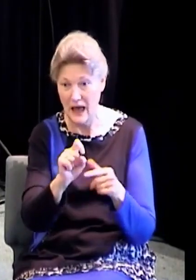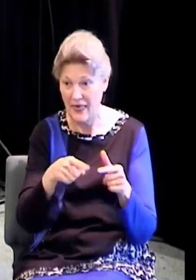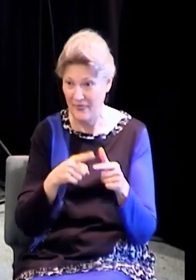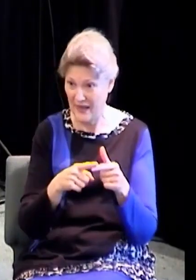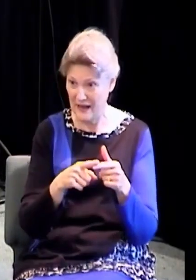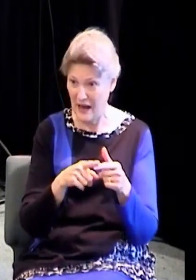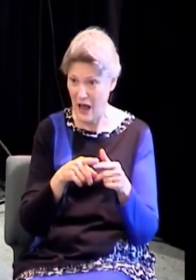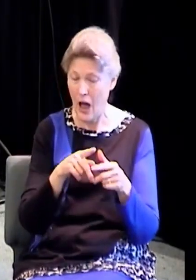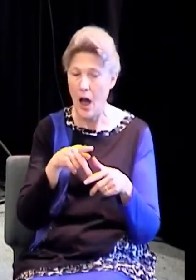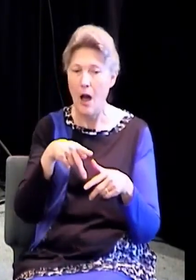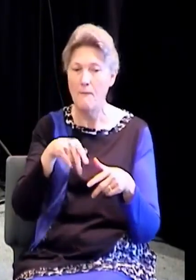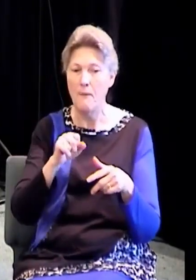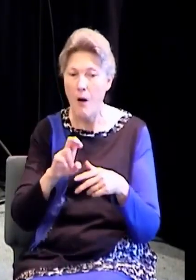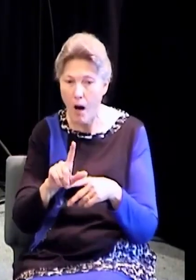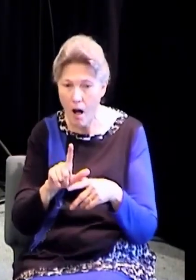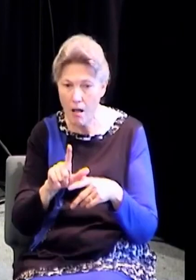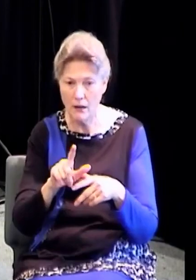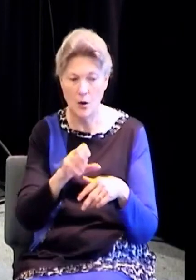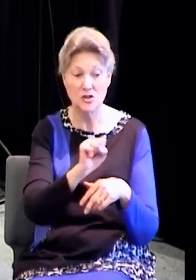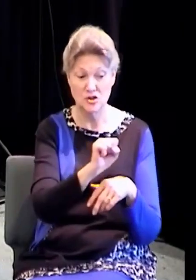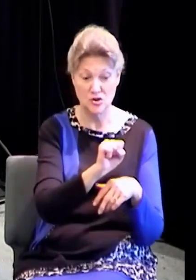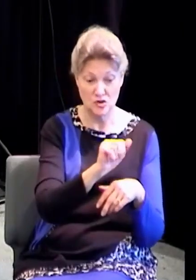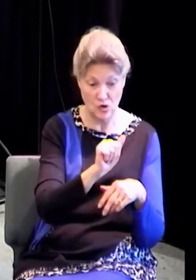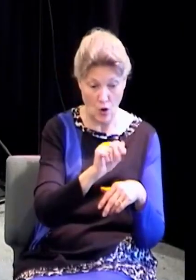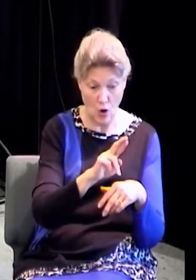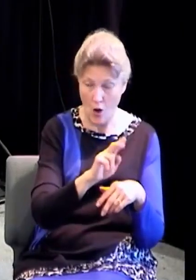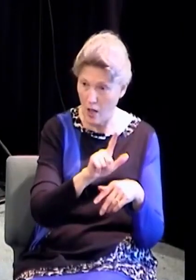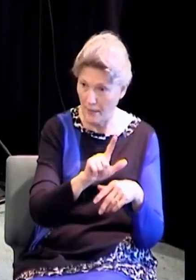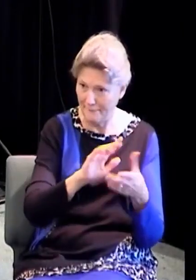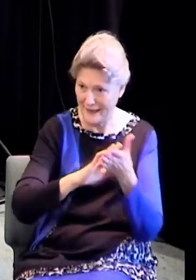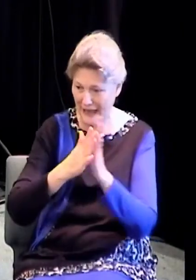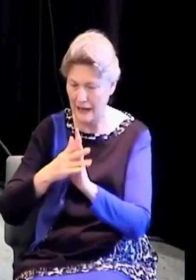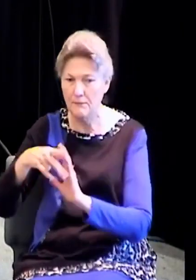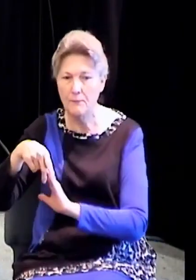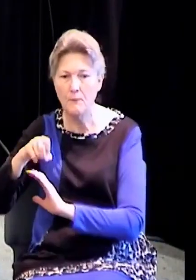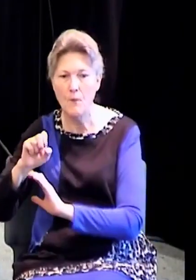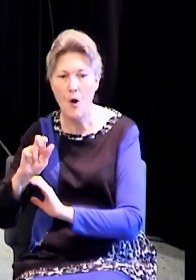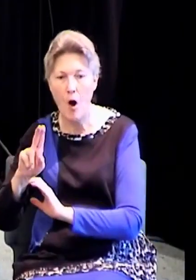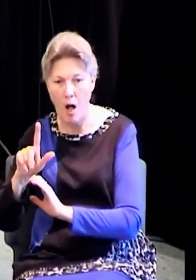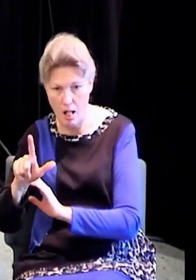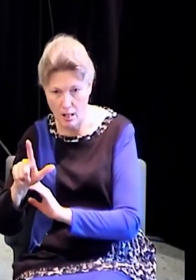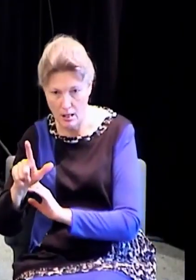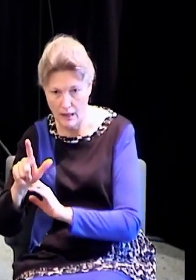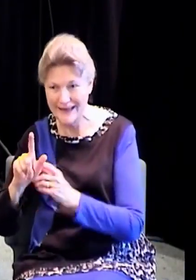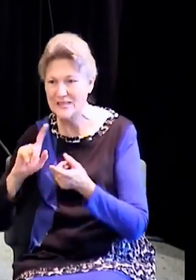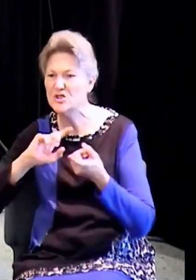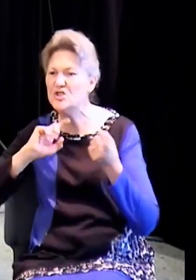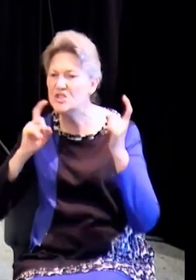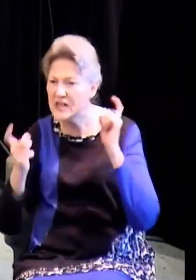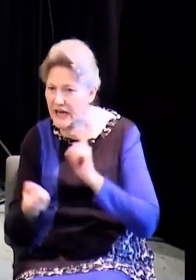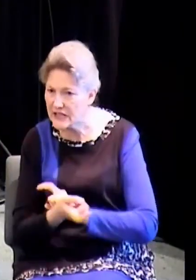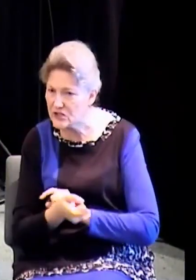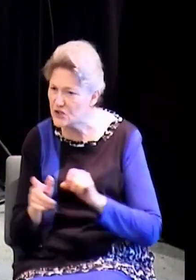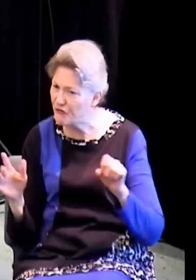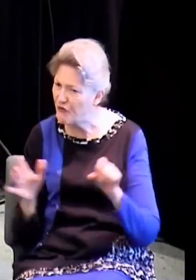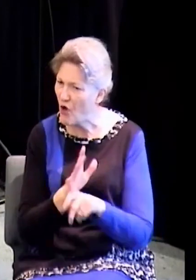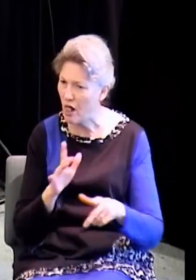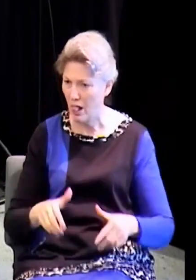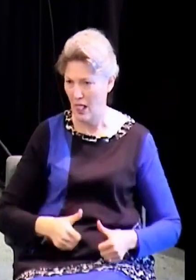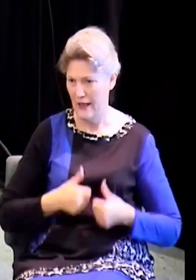He changed. He knew that something had to change. Notice this. He didn't say, well, since I am completely devoted to what I am, then would